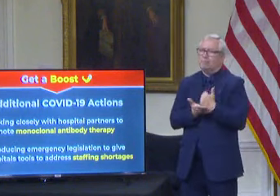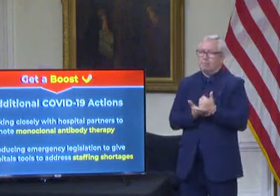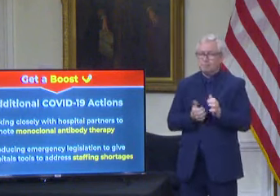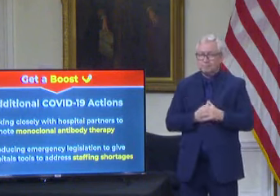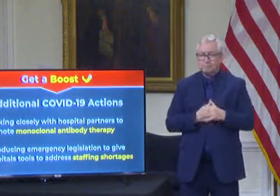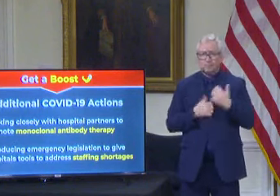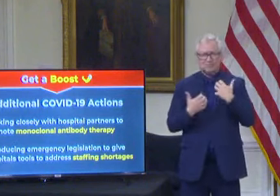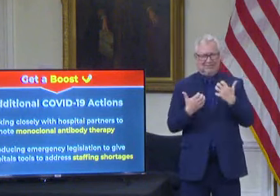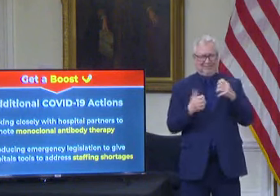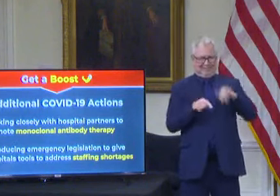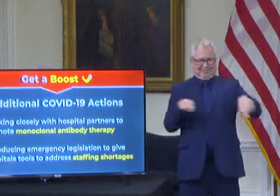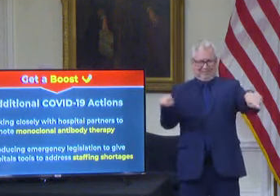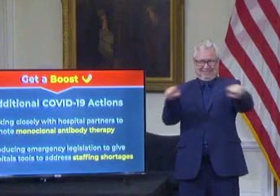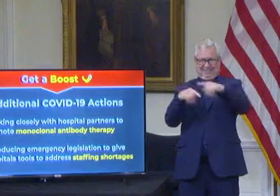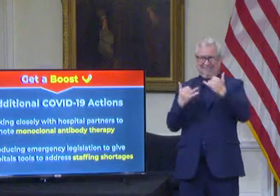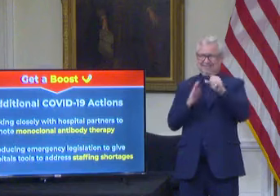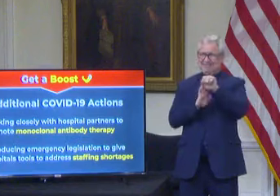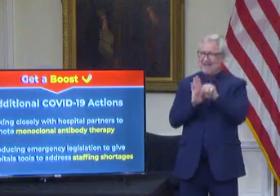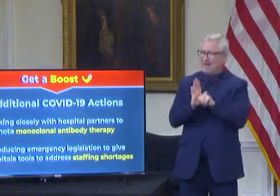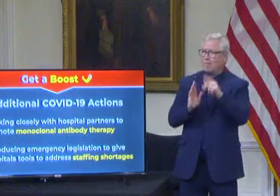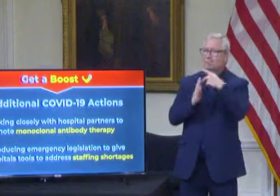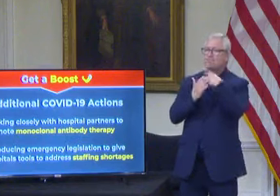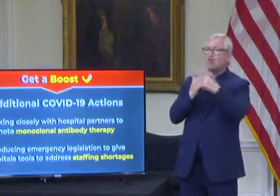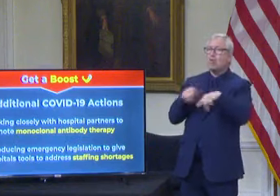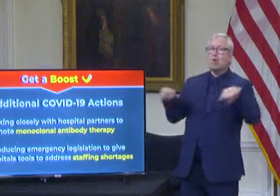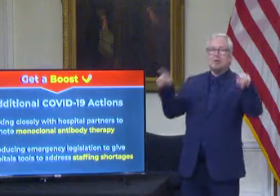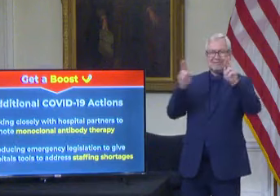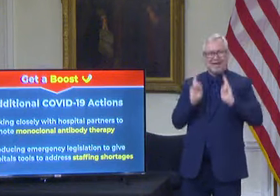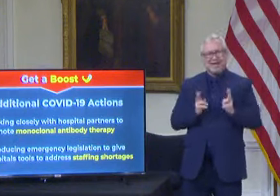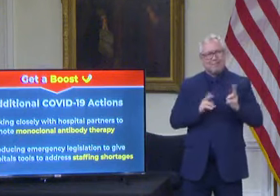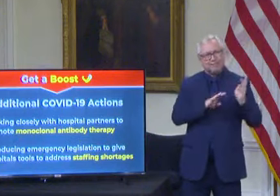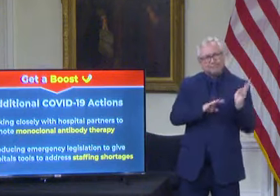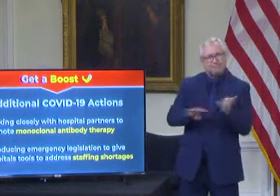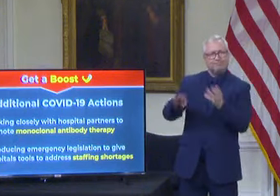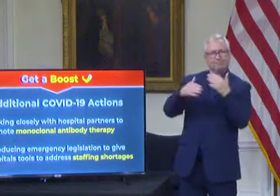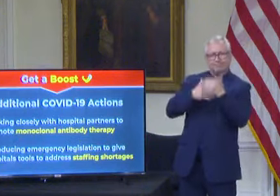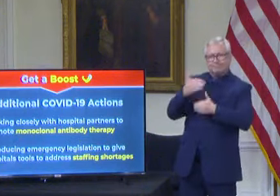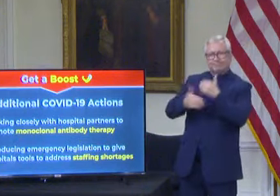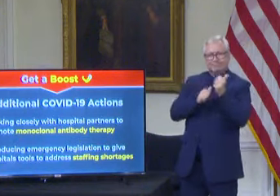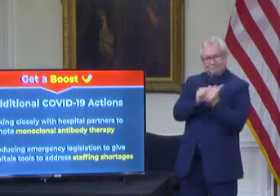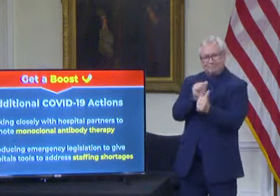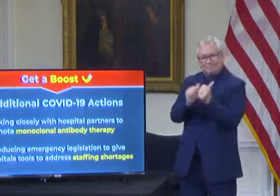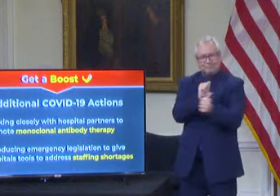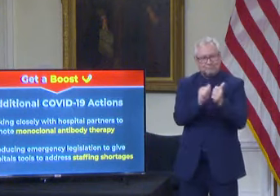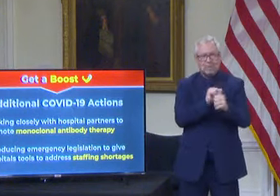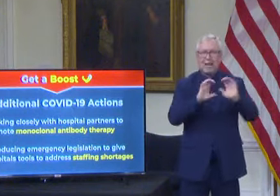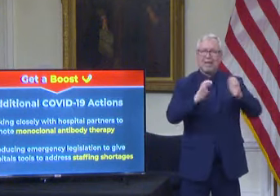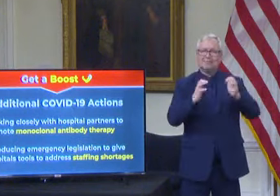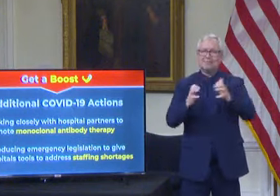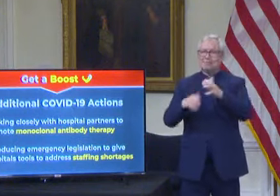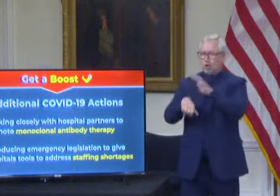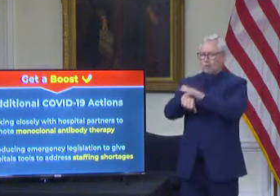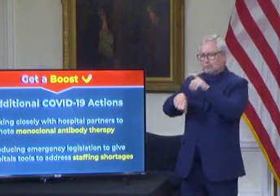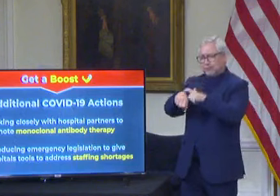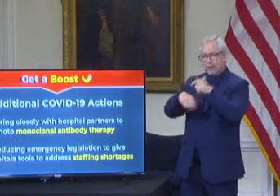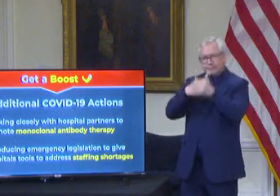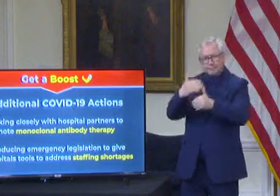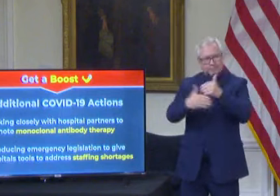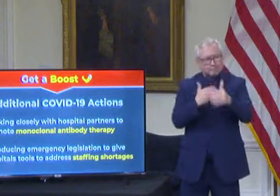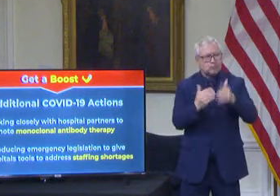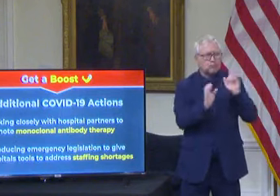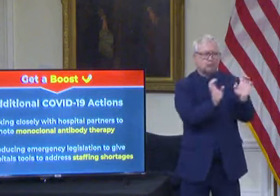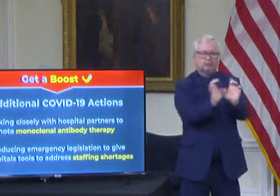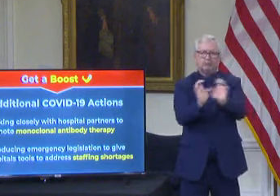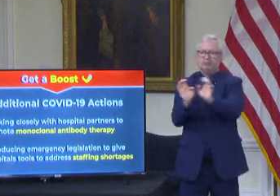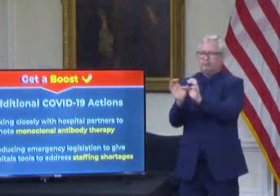programs to expedite classes and to allow for the earliest possible graduation for